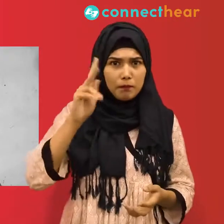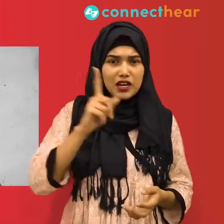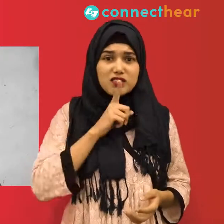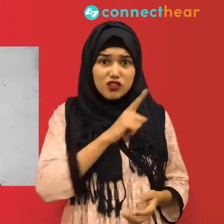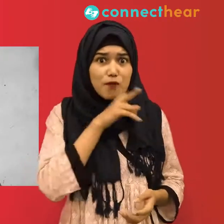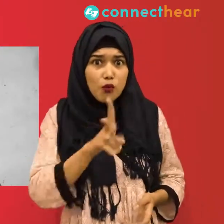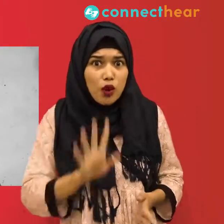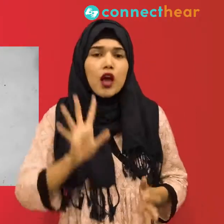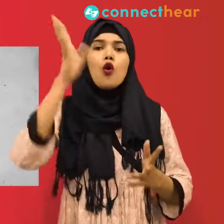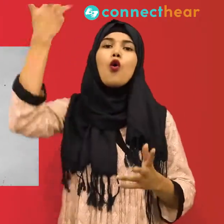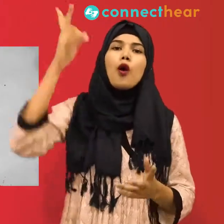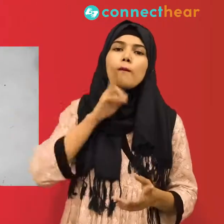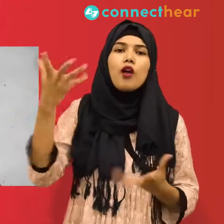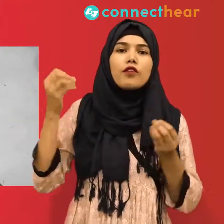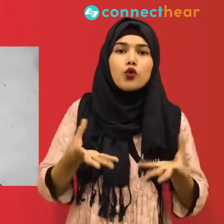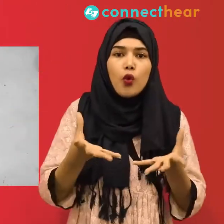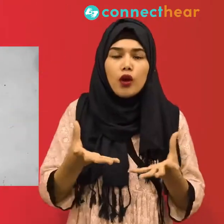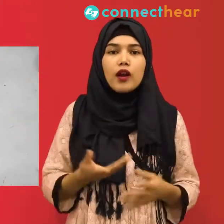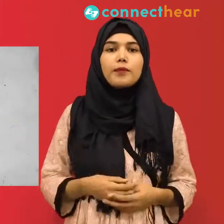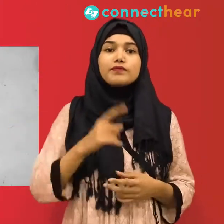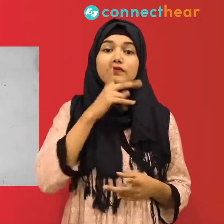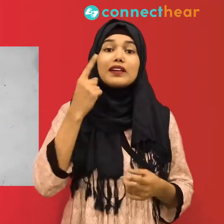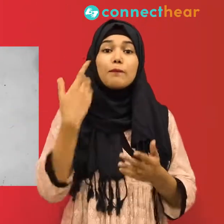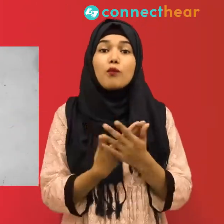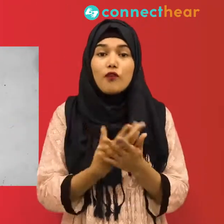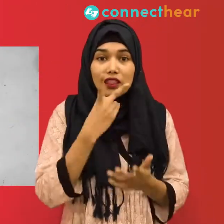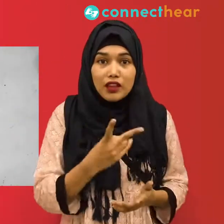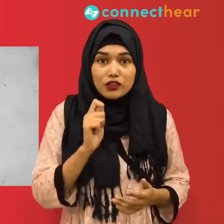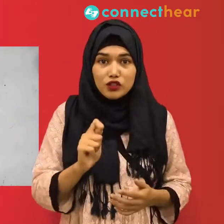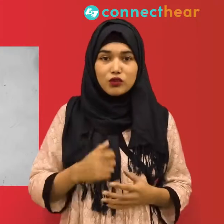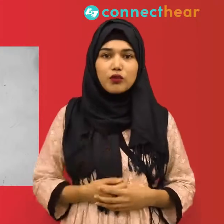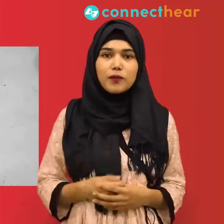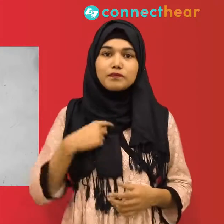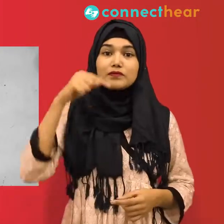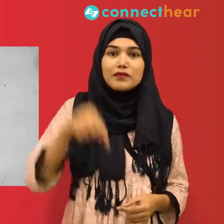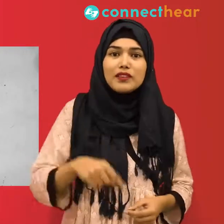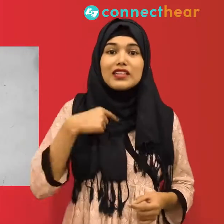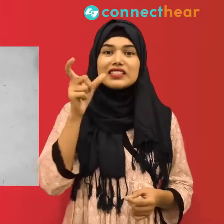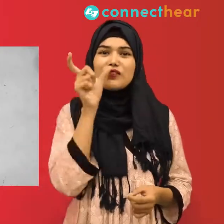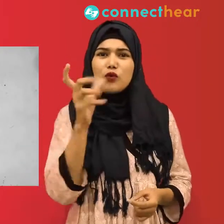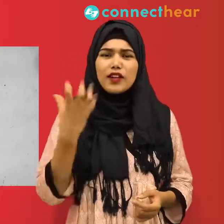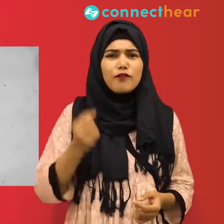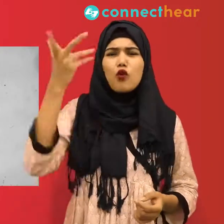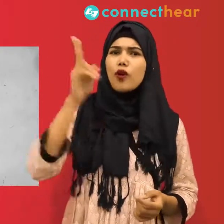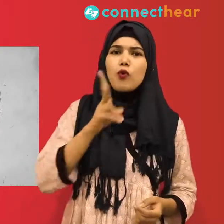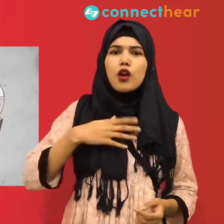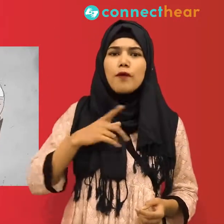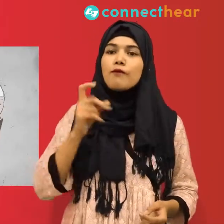at all, thus, ironically, proving the point. And today, the quote, whoever said it, is truer than